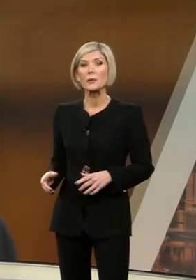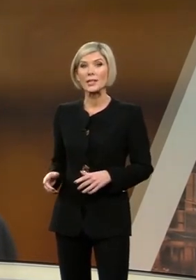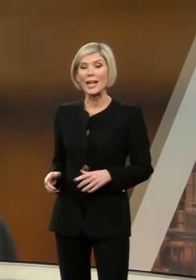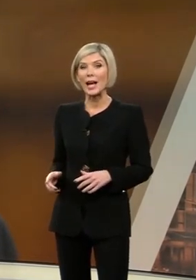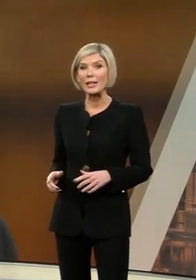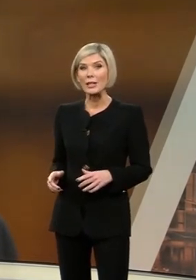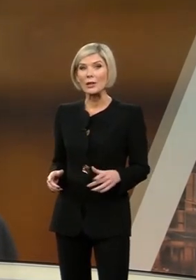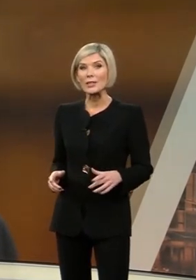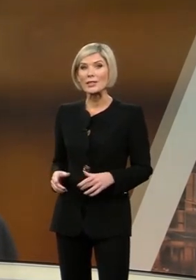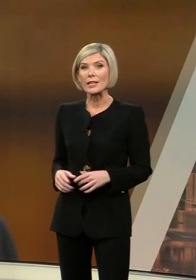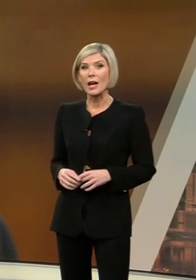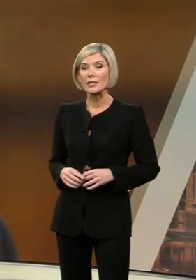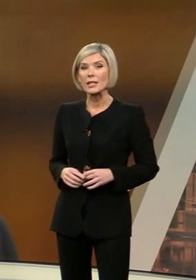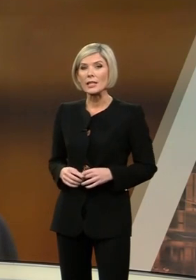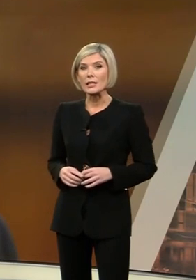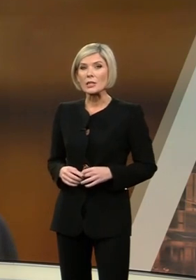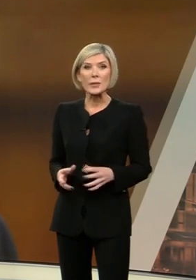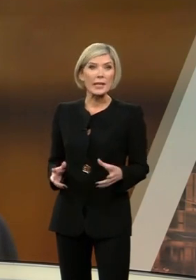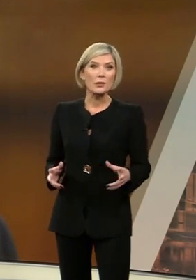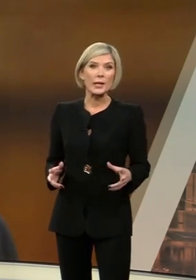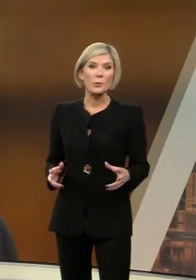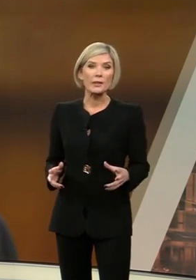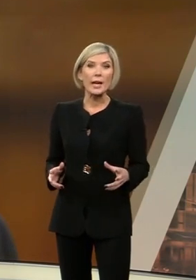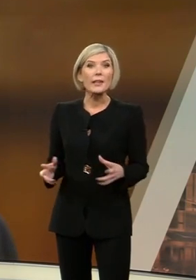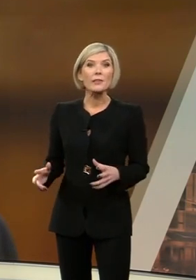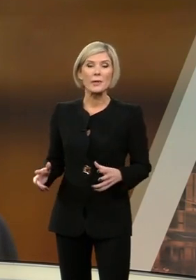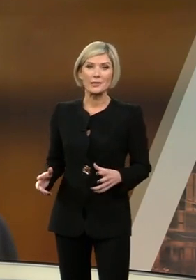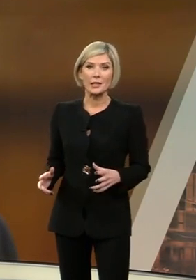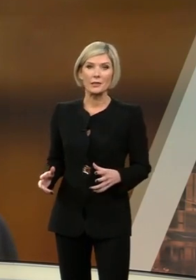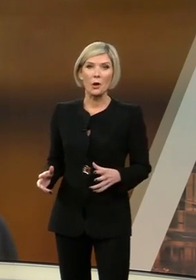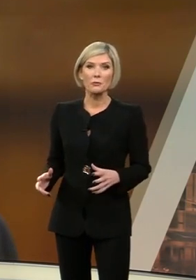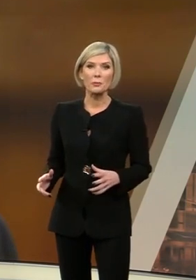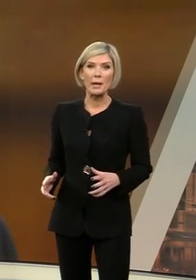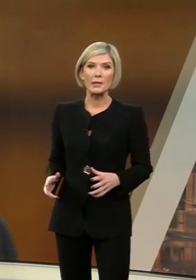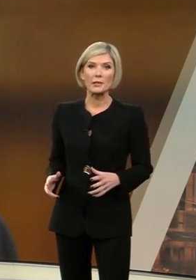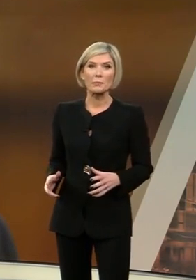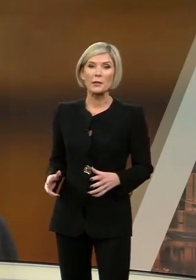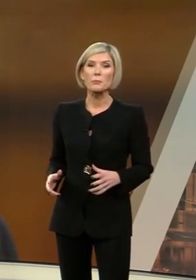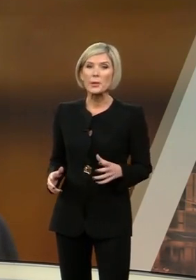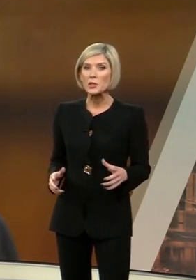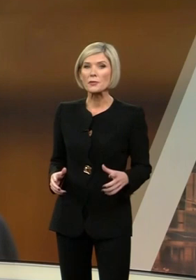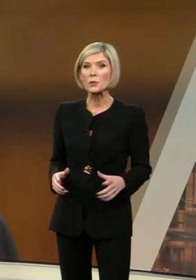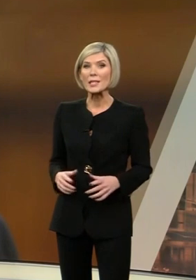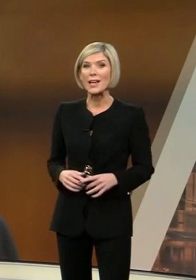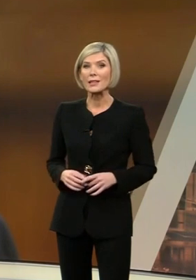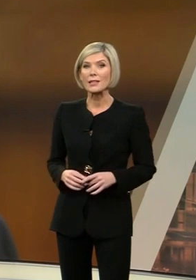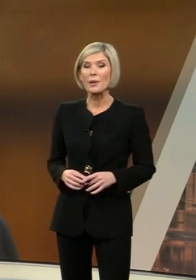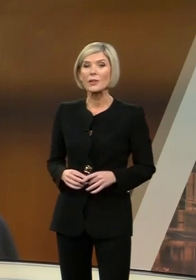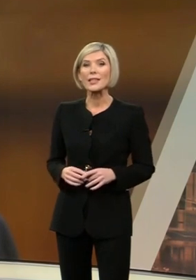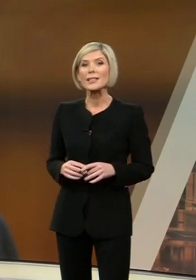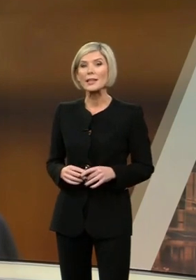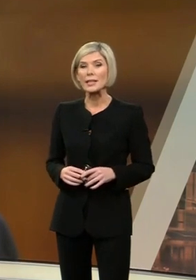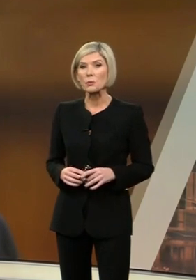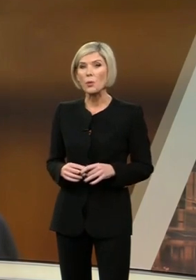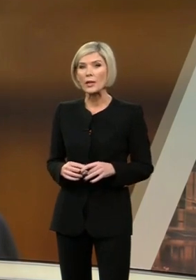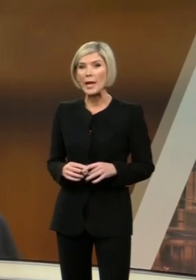ministerial car on Sunday night. So we end the week with another minister gone from Cabinet. But precious few details about